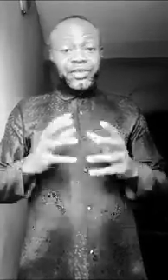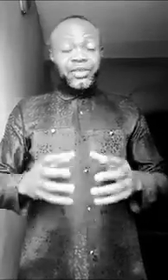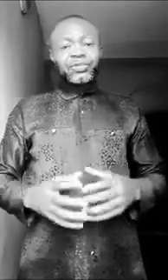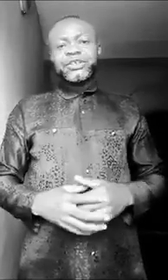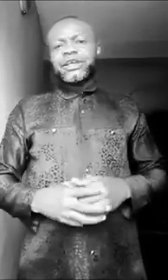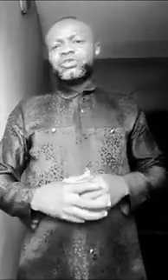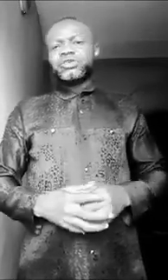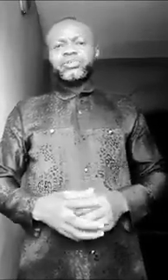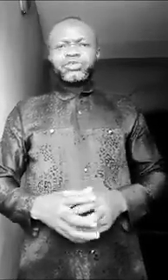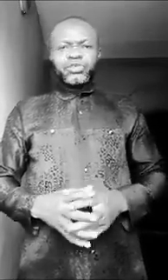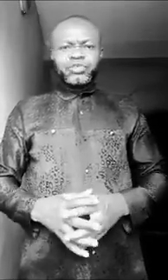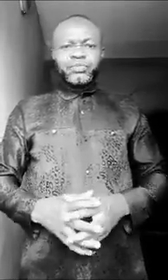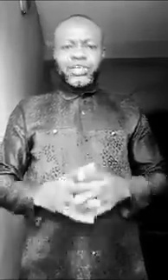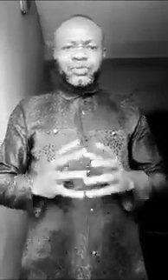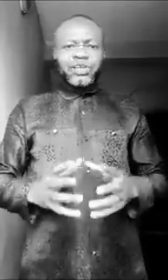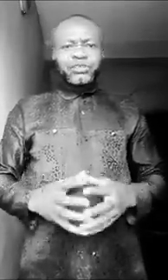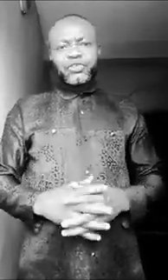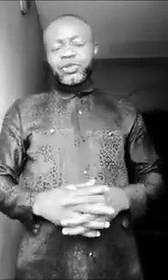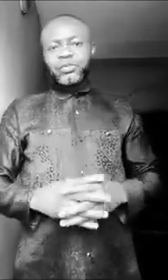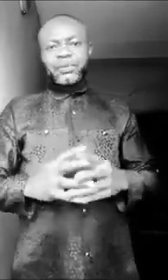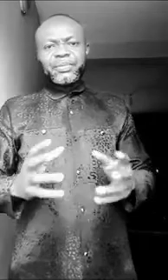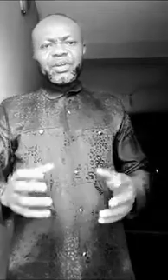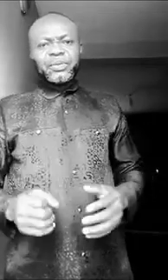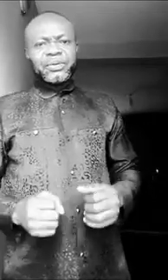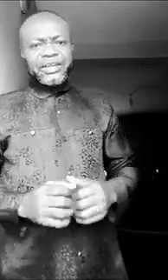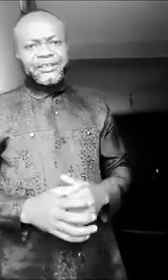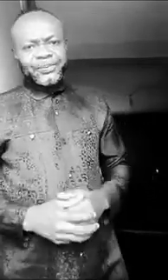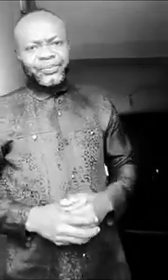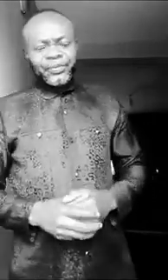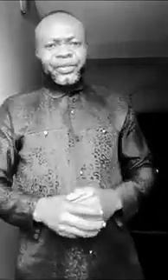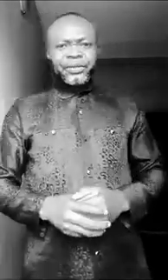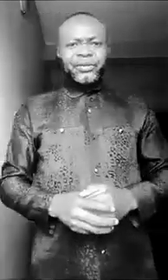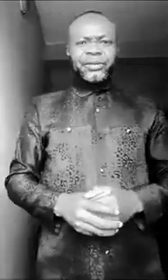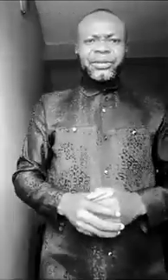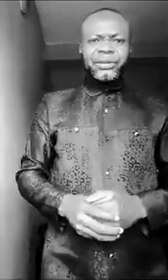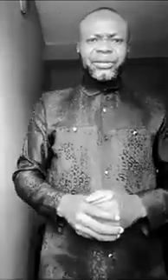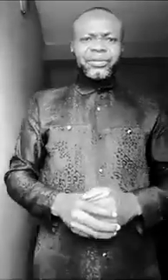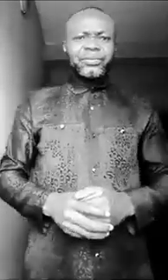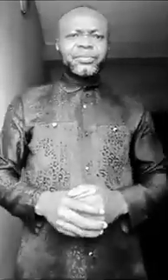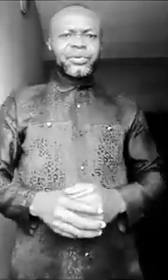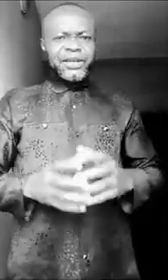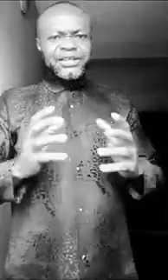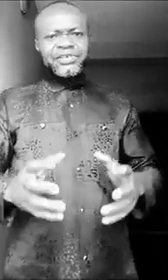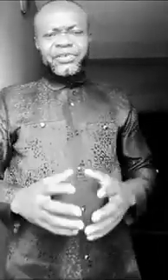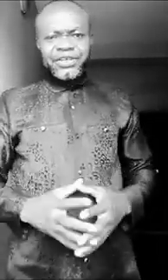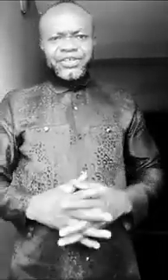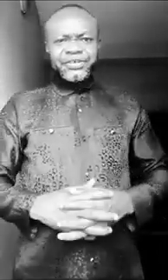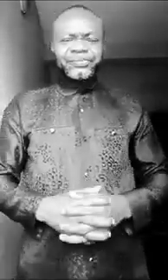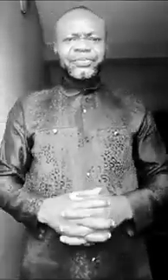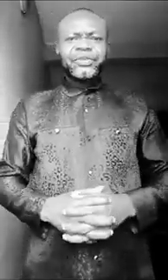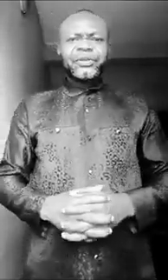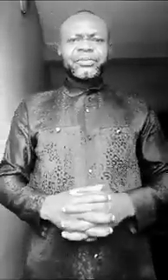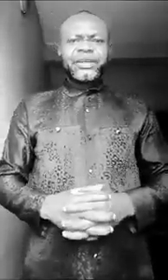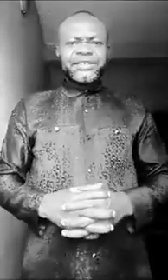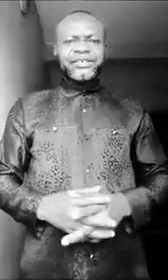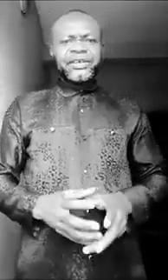am here once again to interpret your dream by special grace of God, by my mind, but by this grace. By this grace.